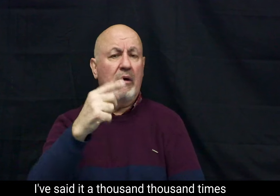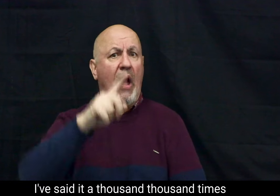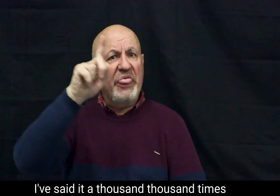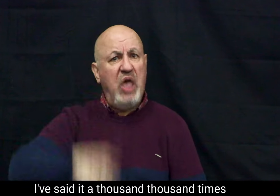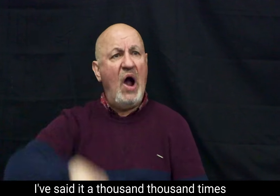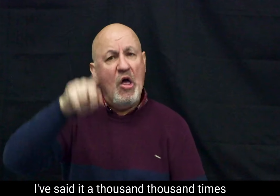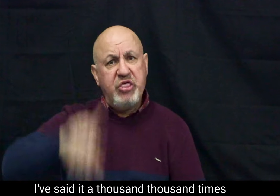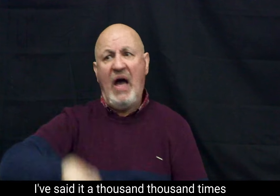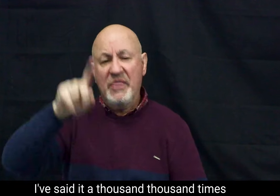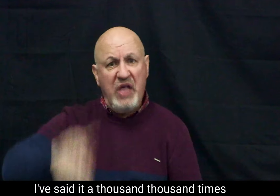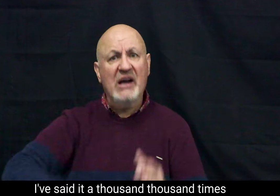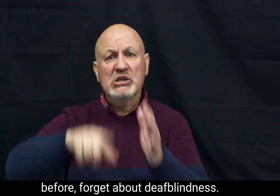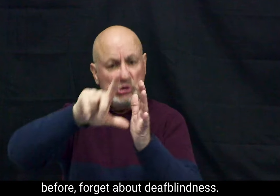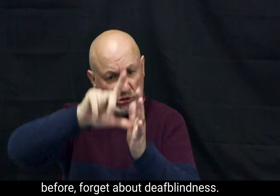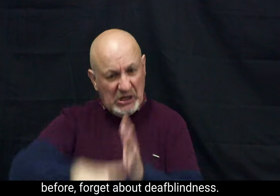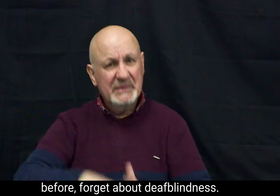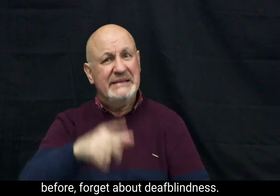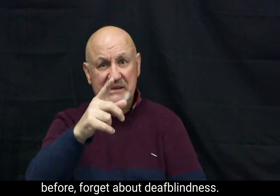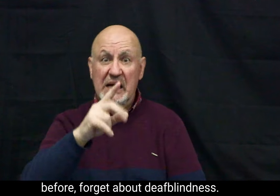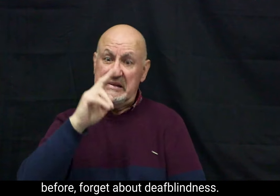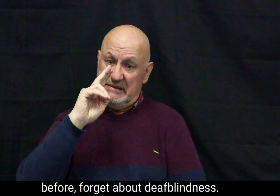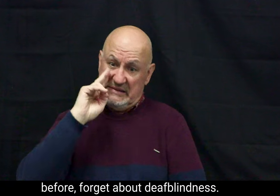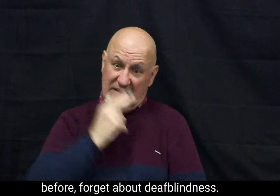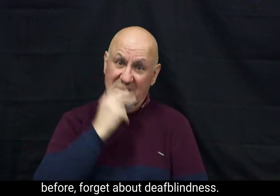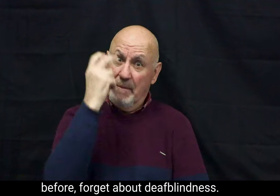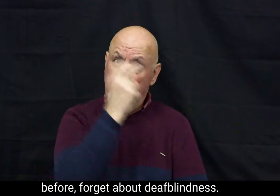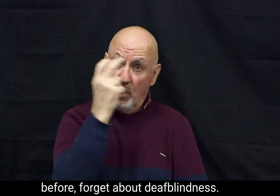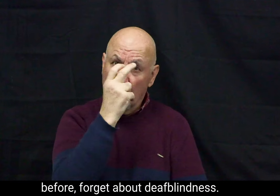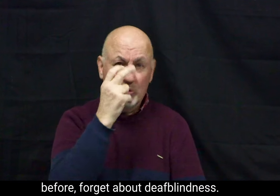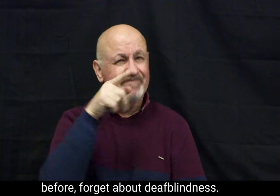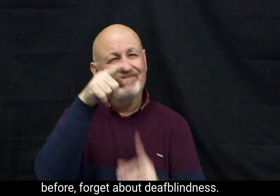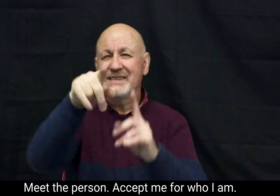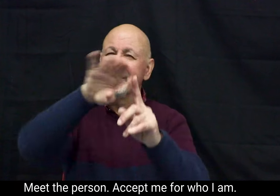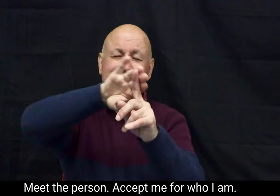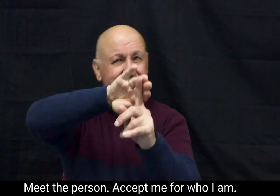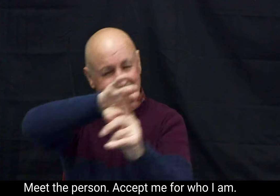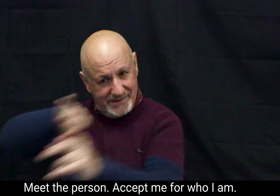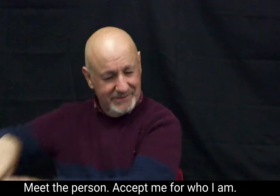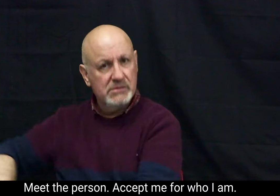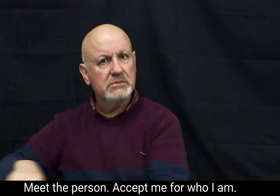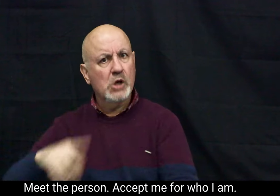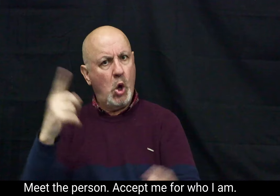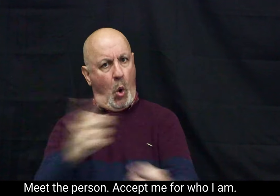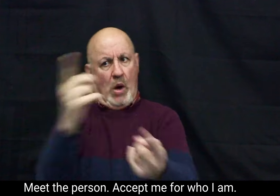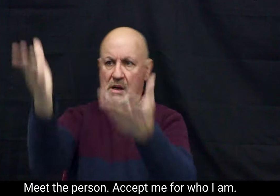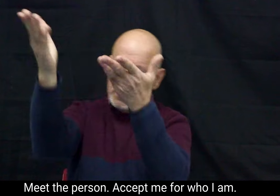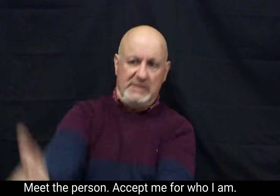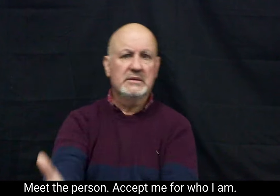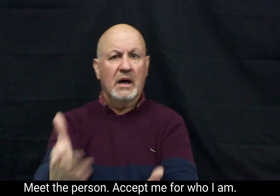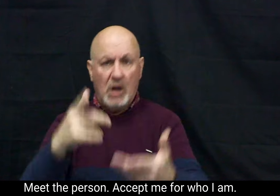thousand times before. Forget about deafblindness. Meet the person. Accept me for who I